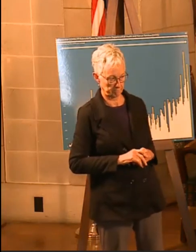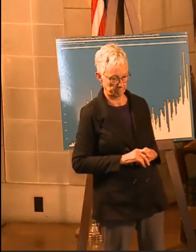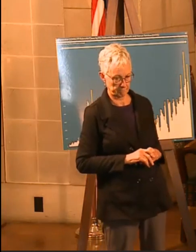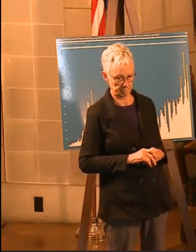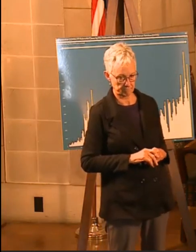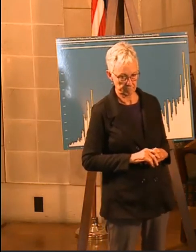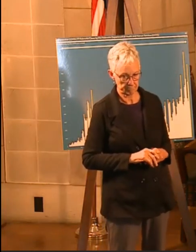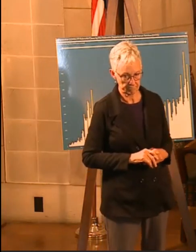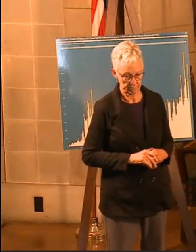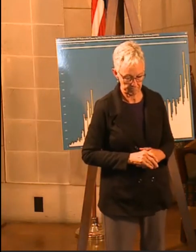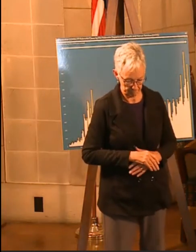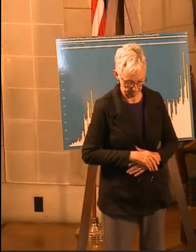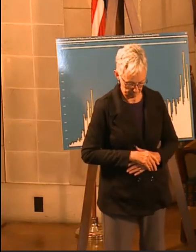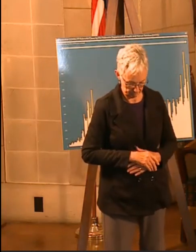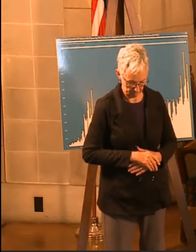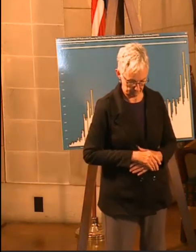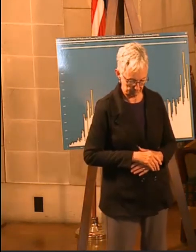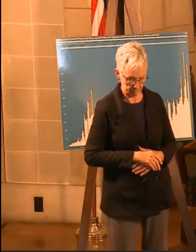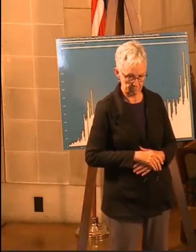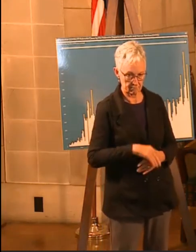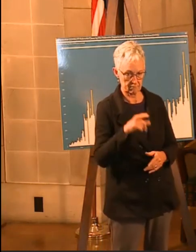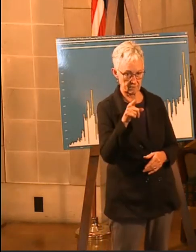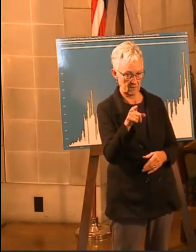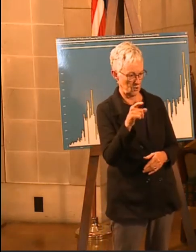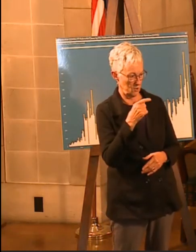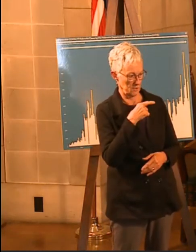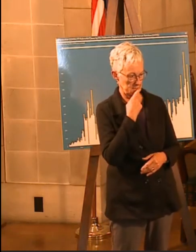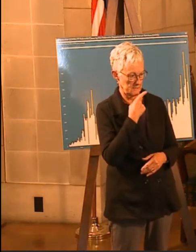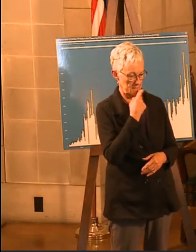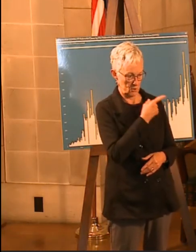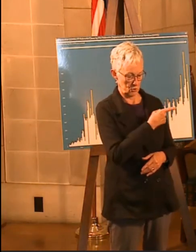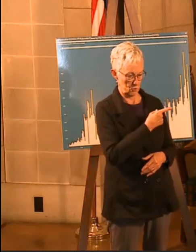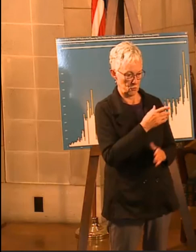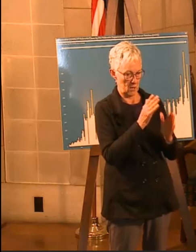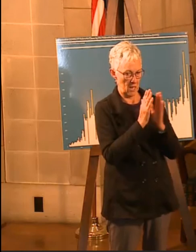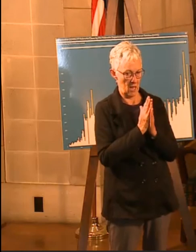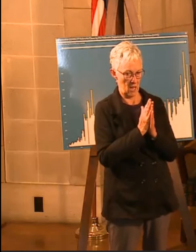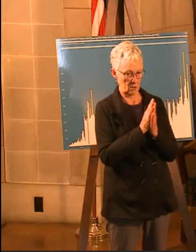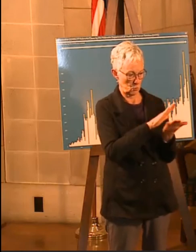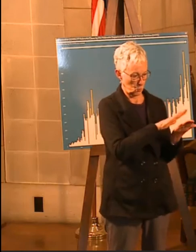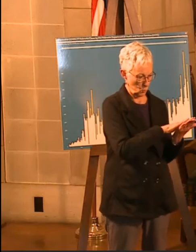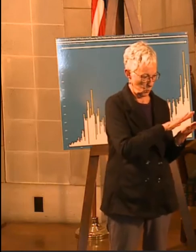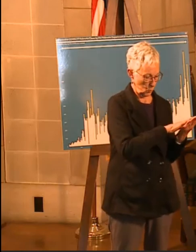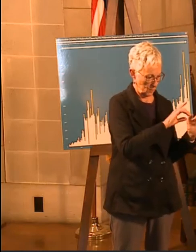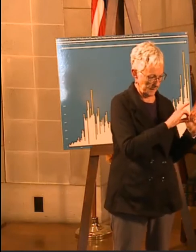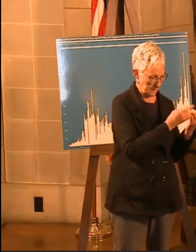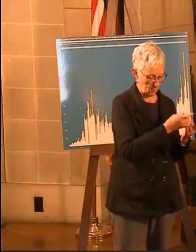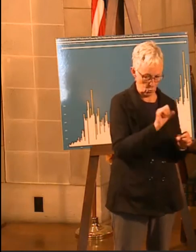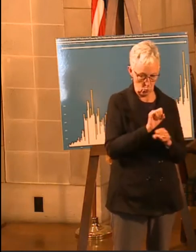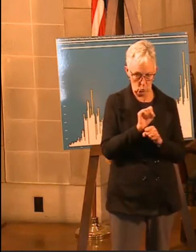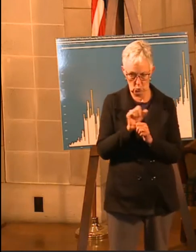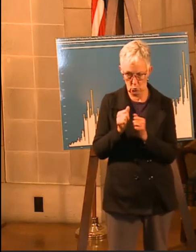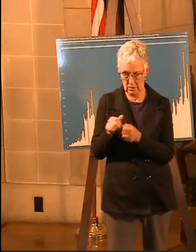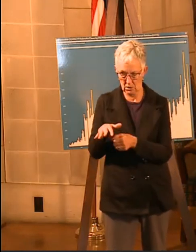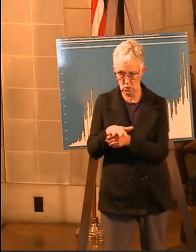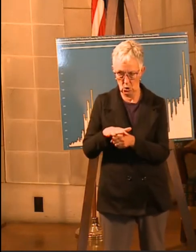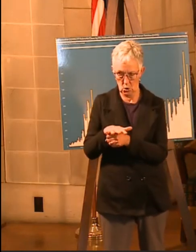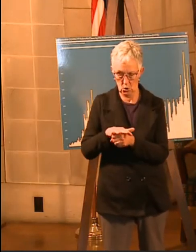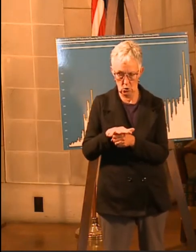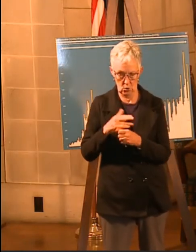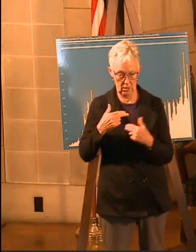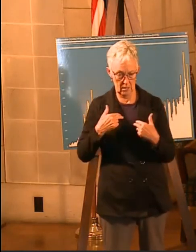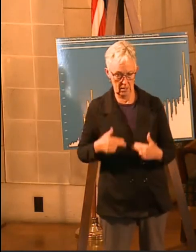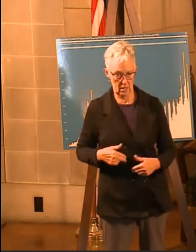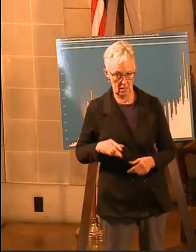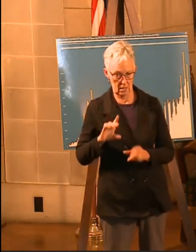You asked school districts to work with their local public health districts. Do you have any details on what's going on in